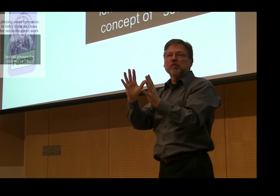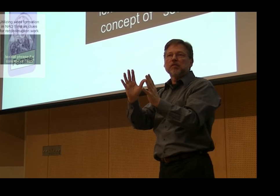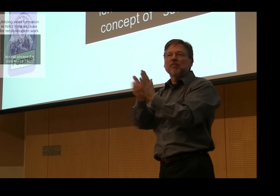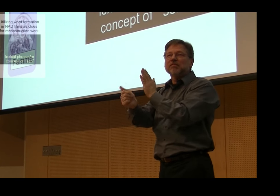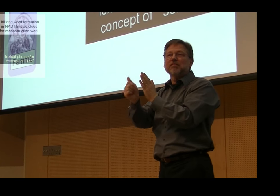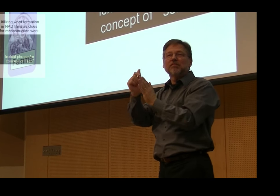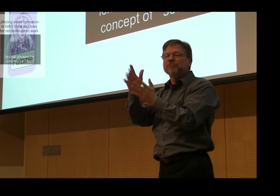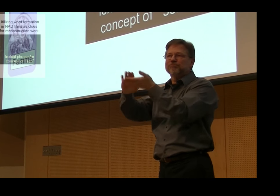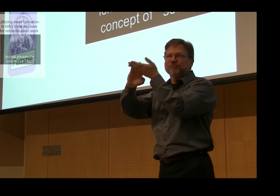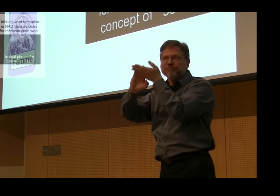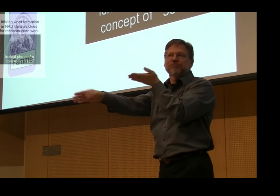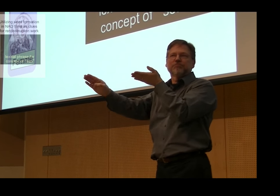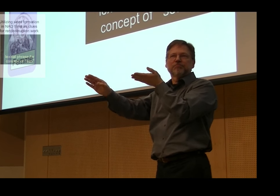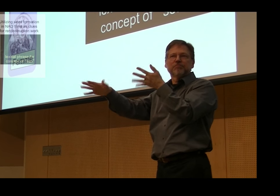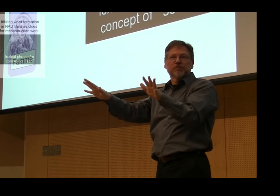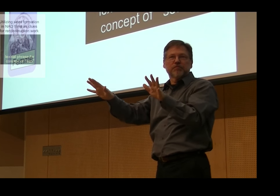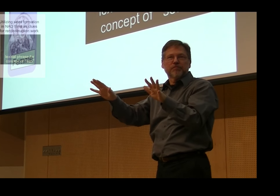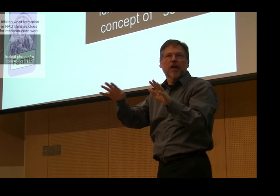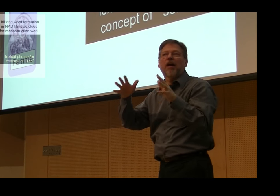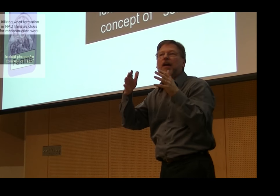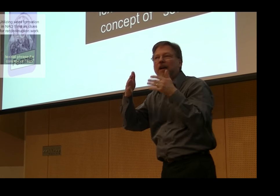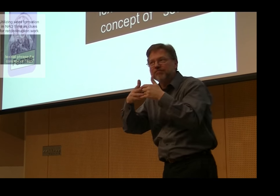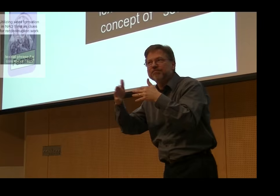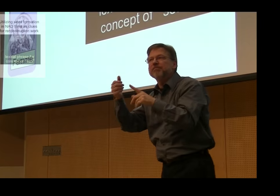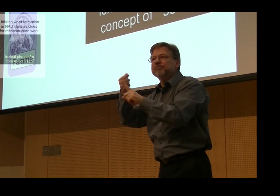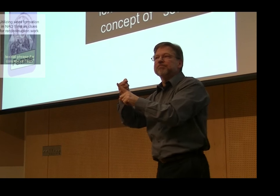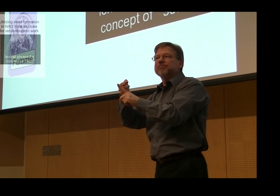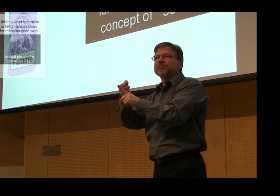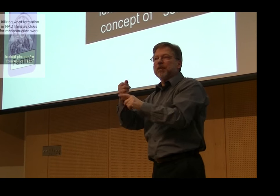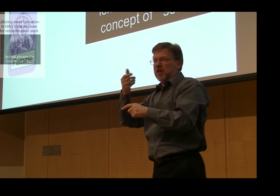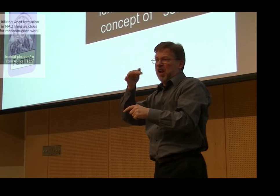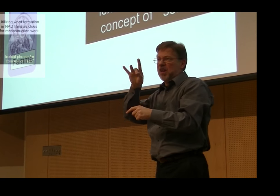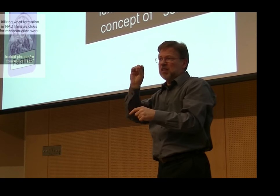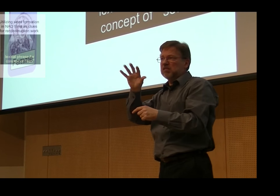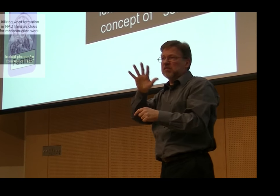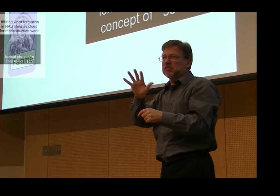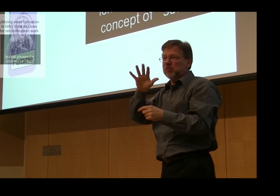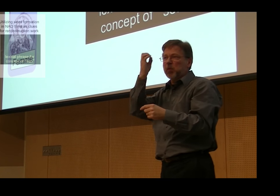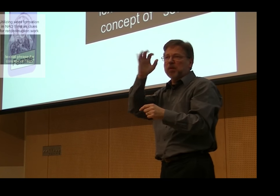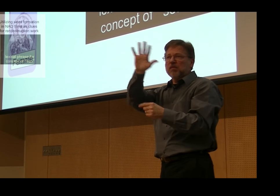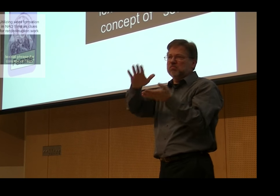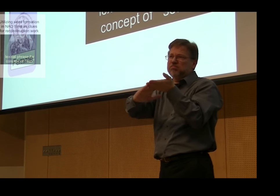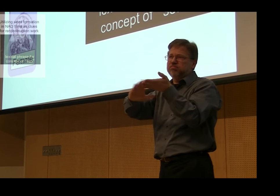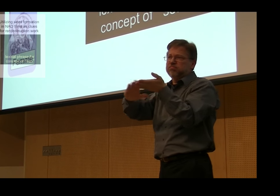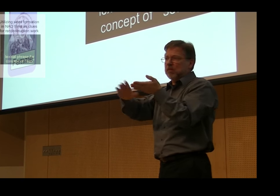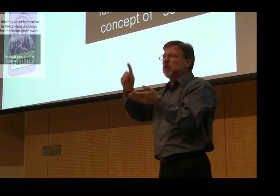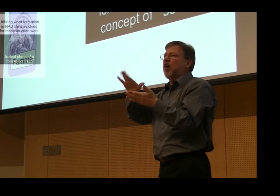contact with earlier generations, and the fact that when oralism took over there, in France, they dismissed all